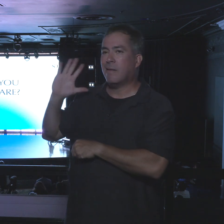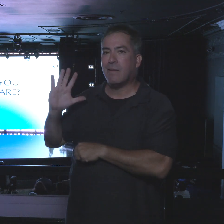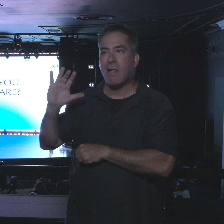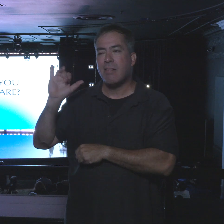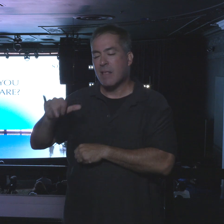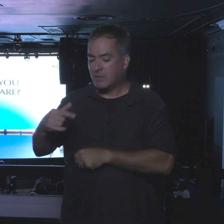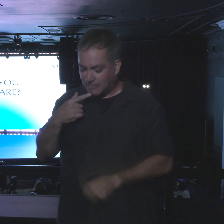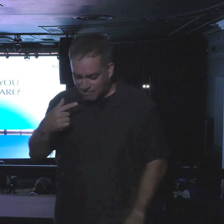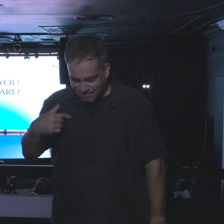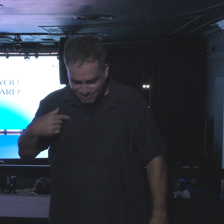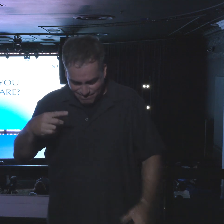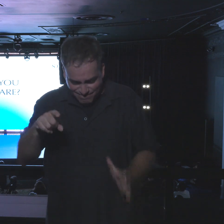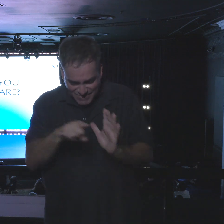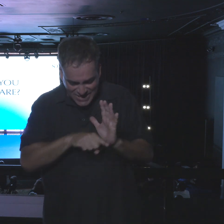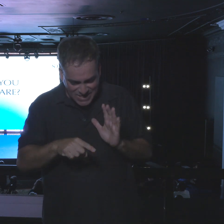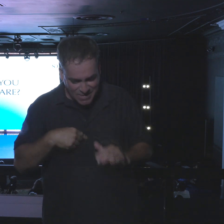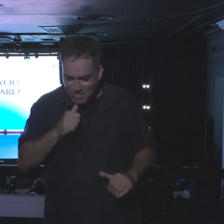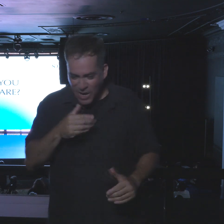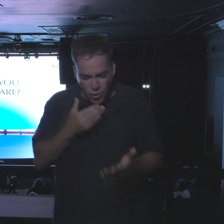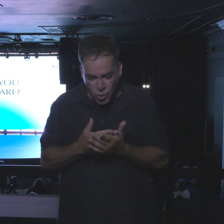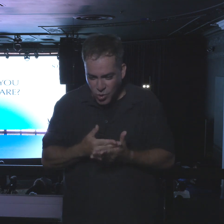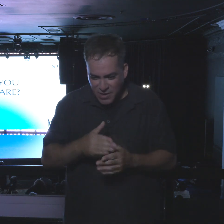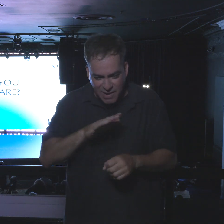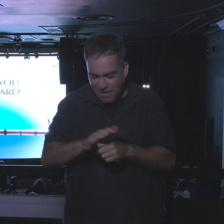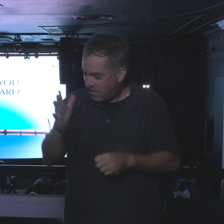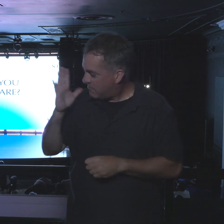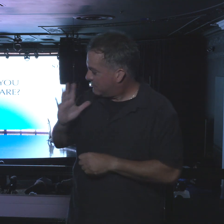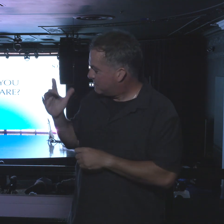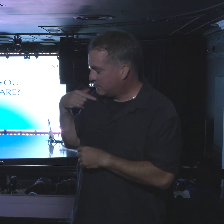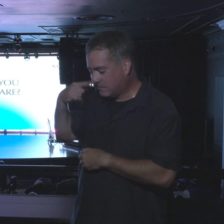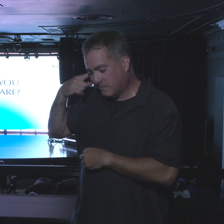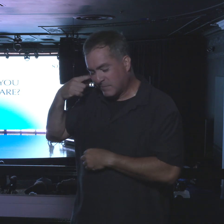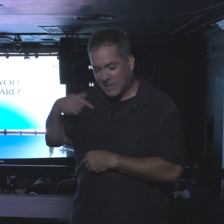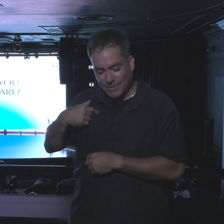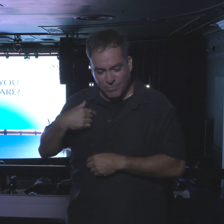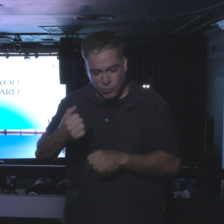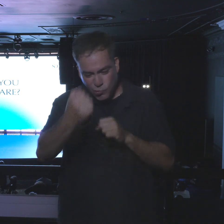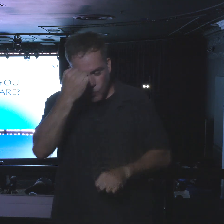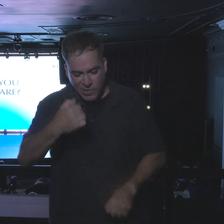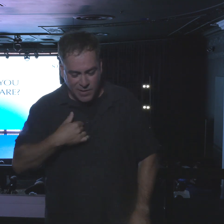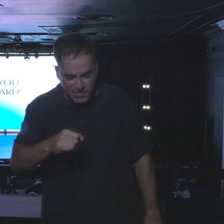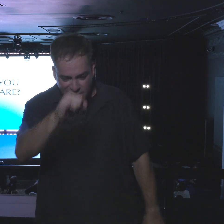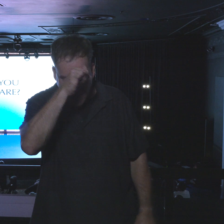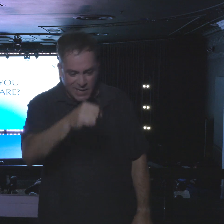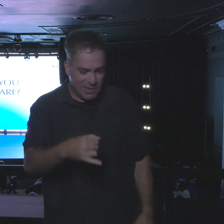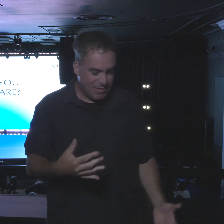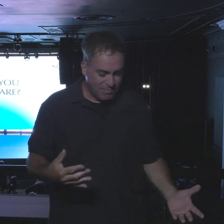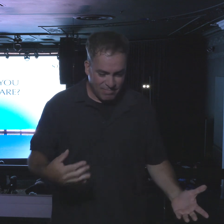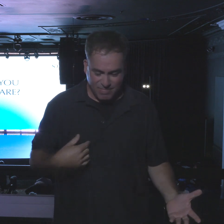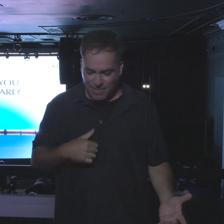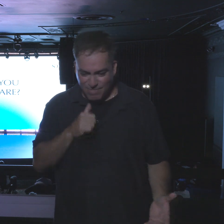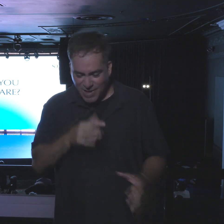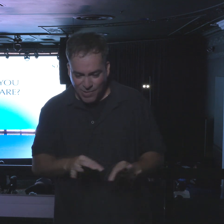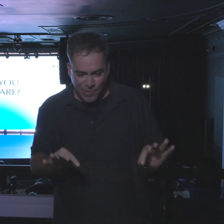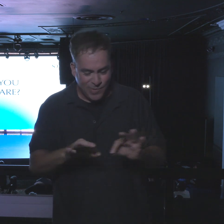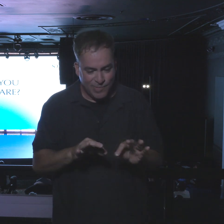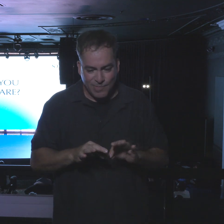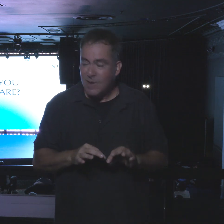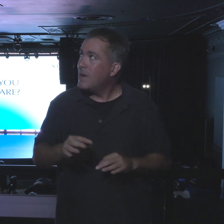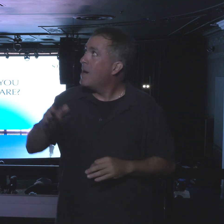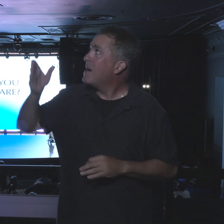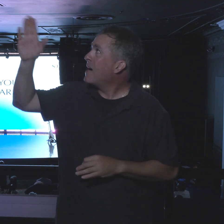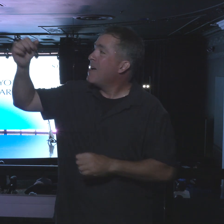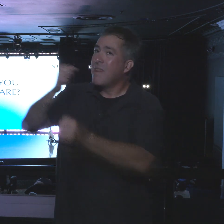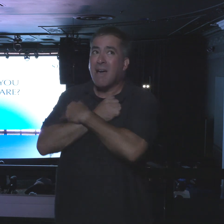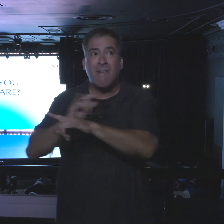that tell me I'm not good enough. I don't belong. I'm an idiot. I'm stupid. I'm the exception to the rule. God loves everyone